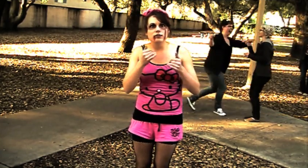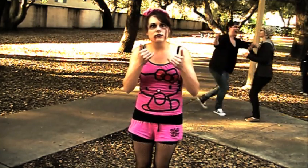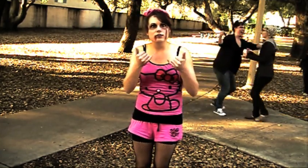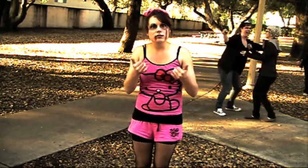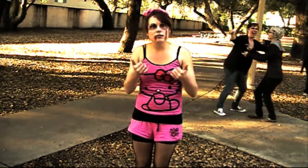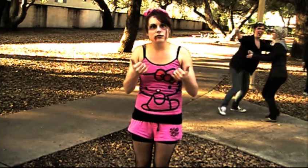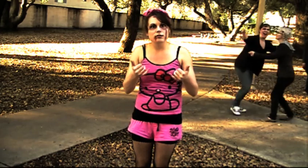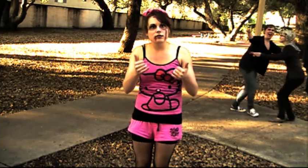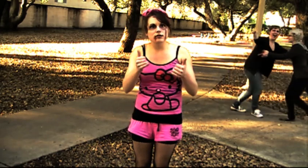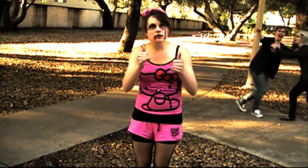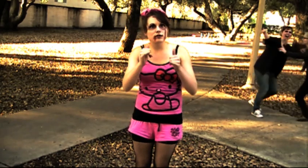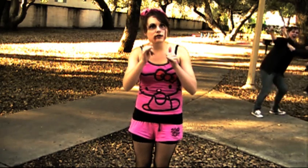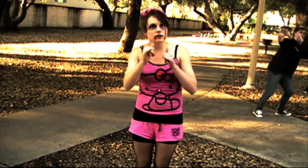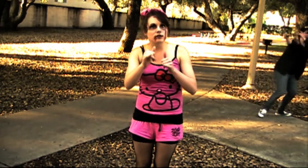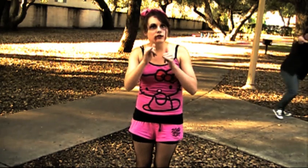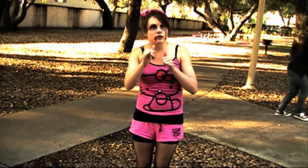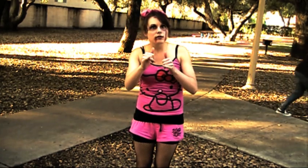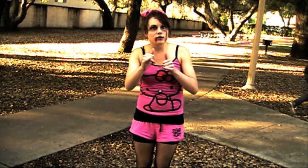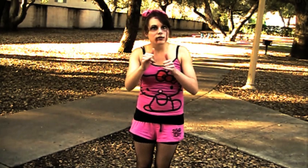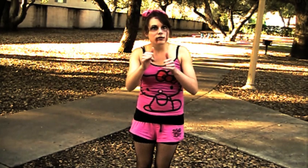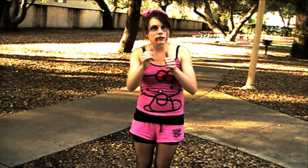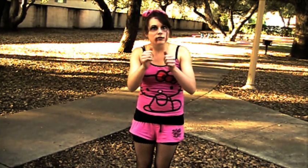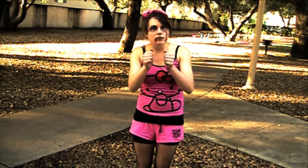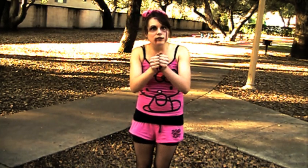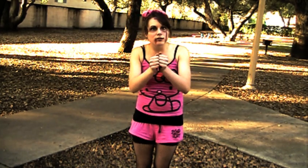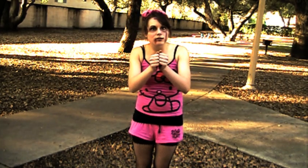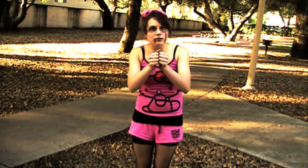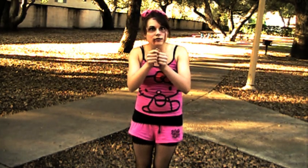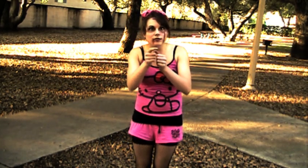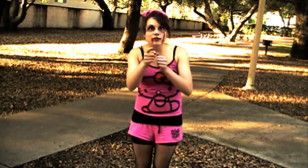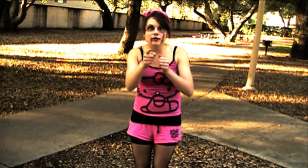Right now with you